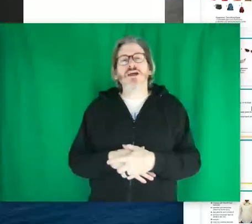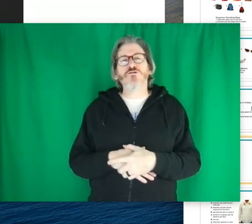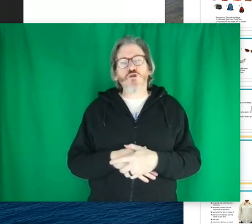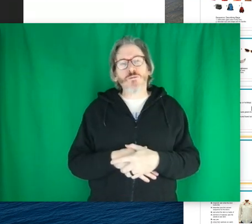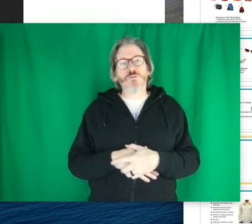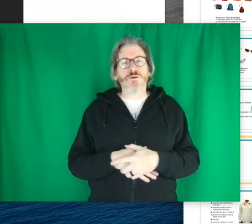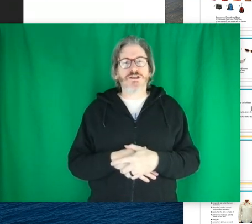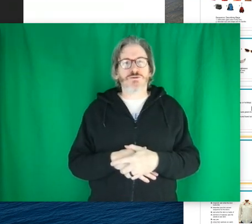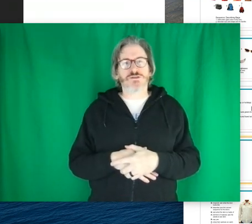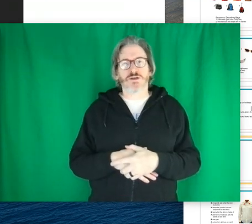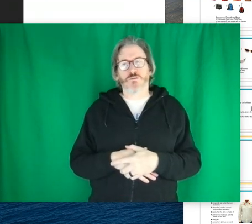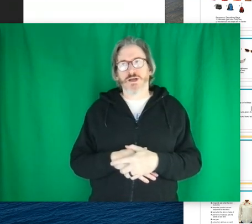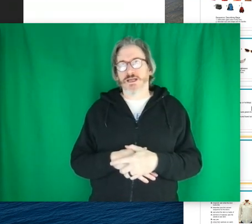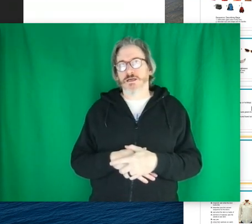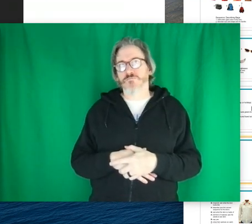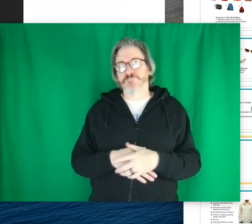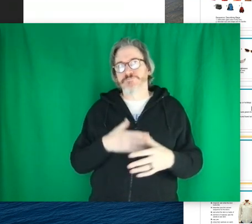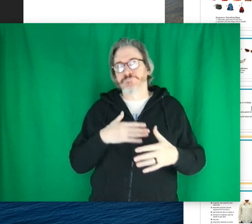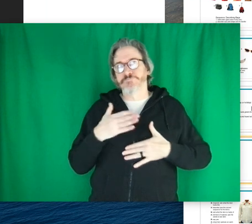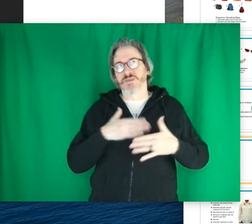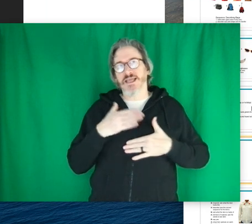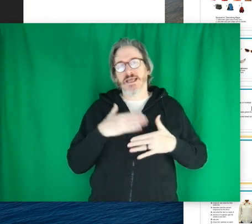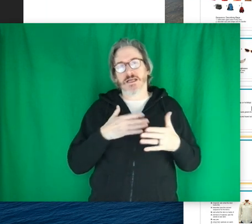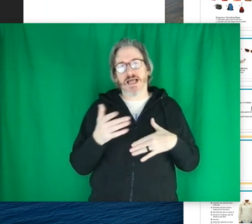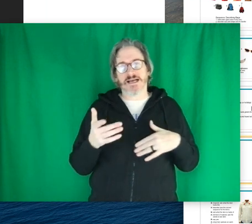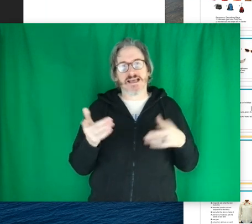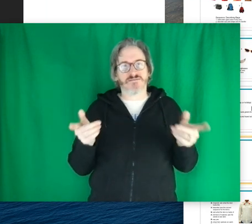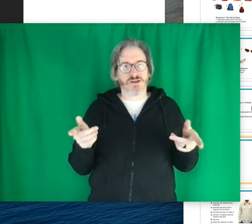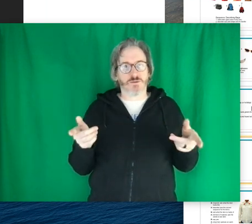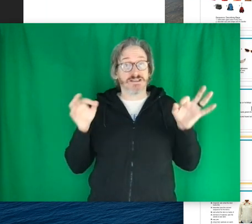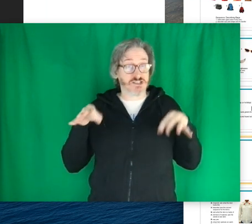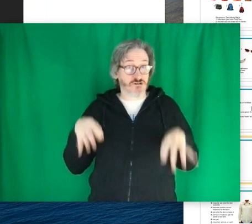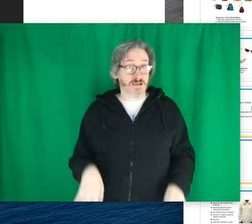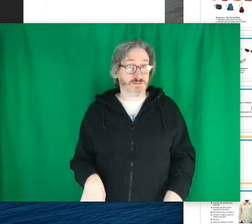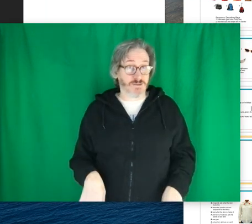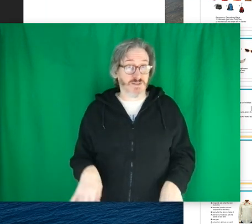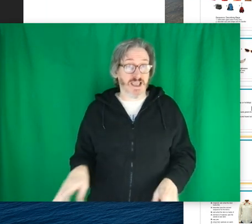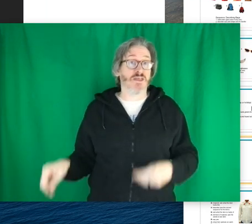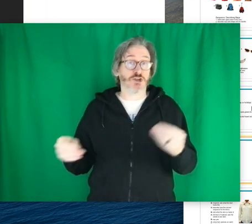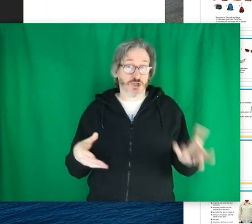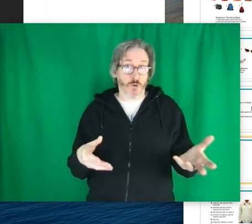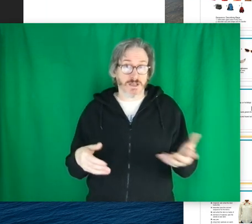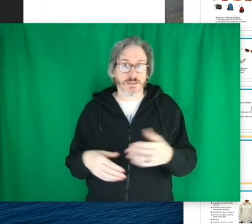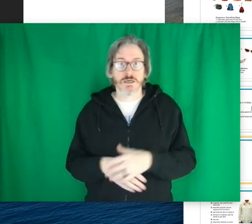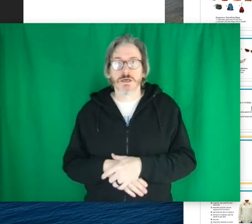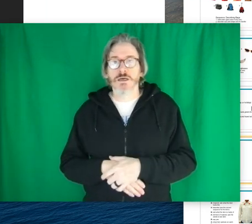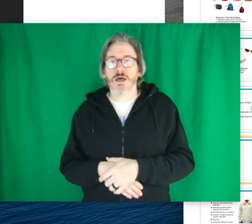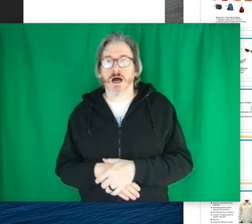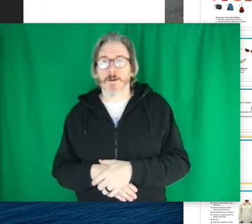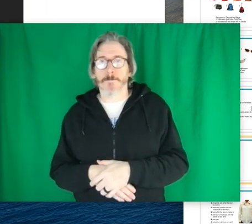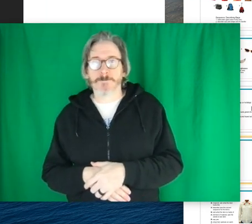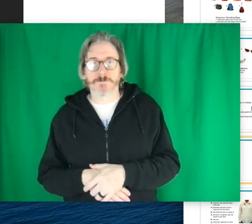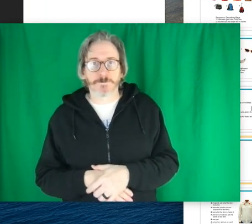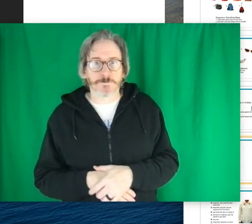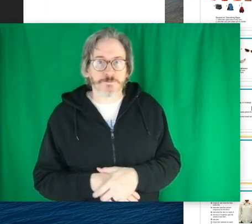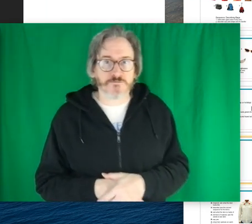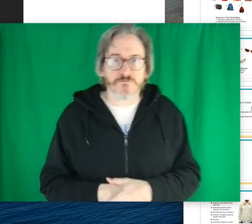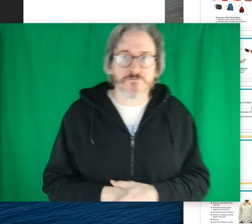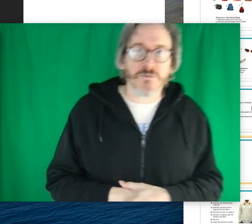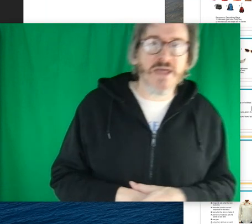um normally what we do is we in class have someone describe something and then show it um